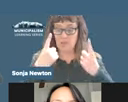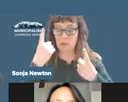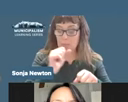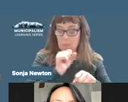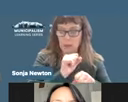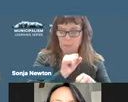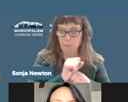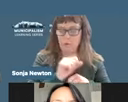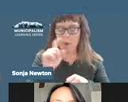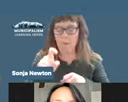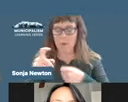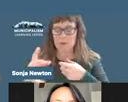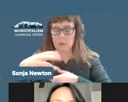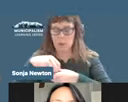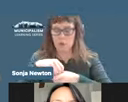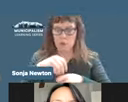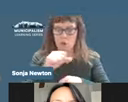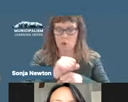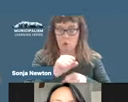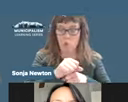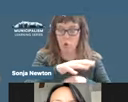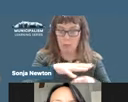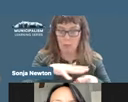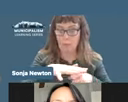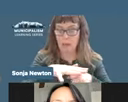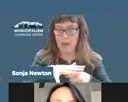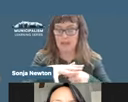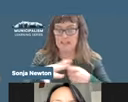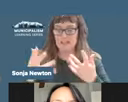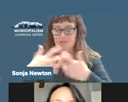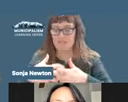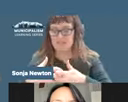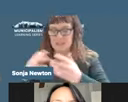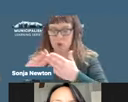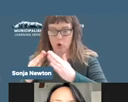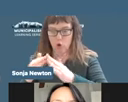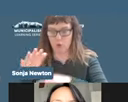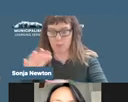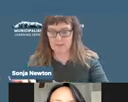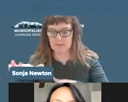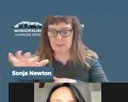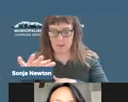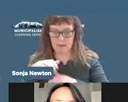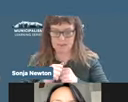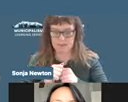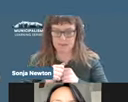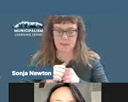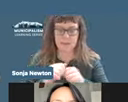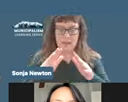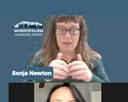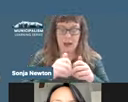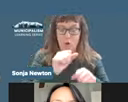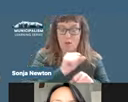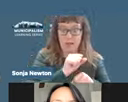contemplate how the workplace fits into the organization of urban space, and how labor organizing operates both inside and